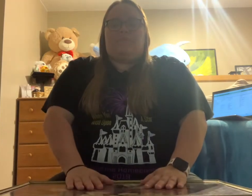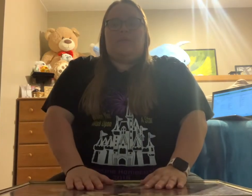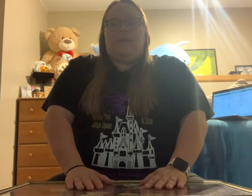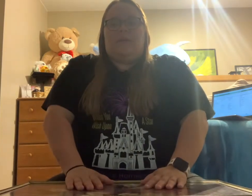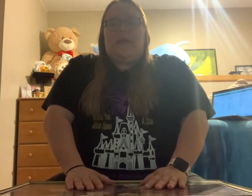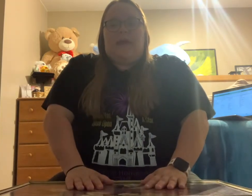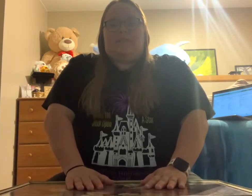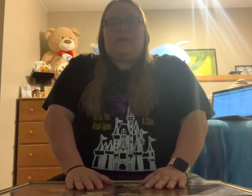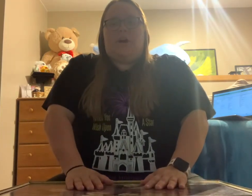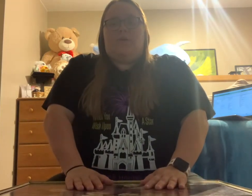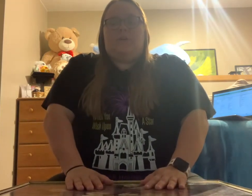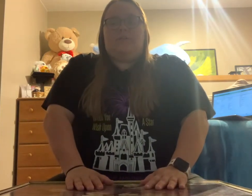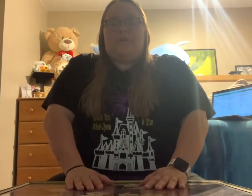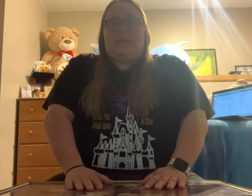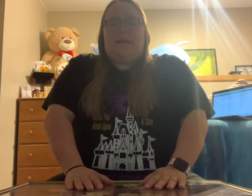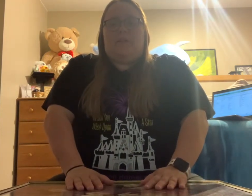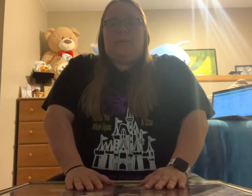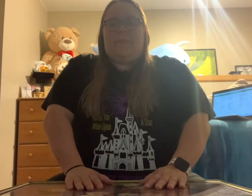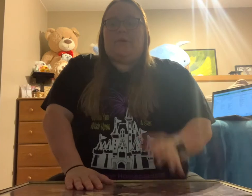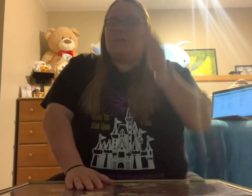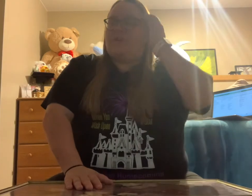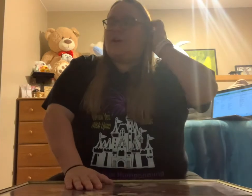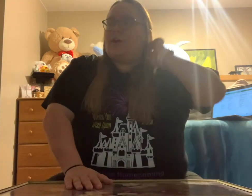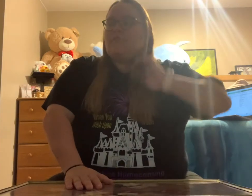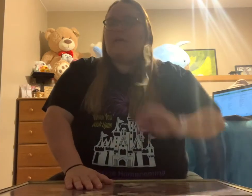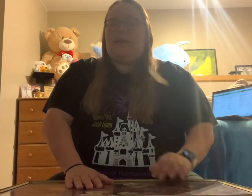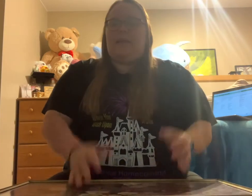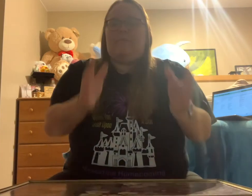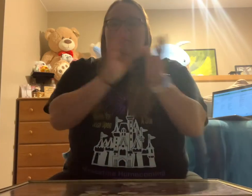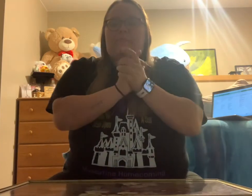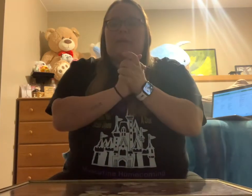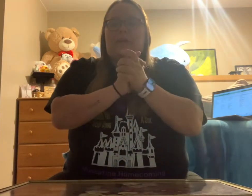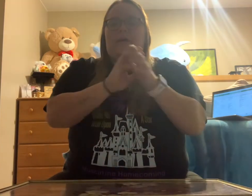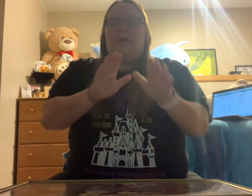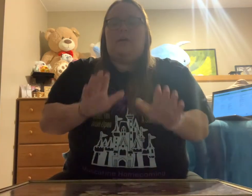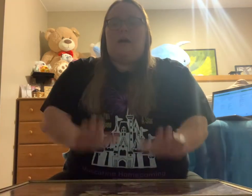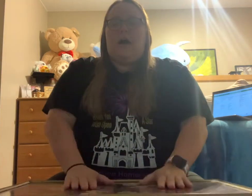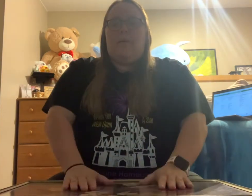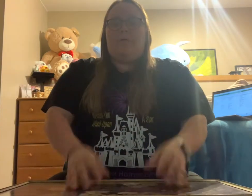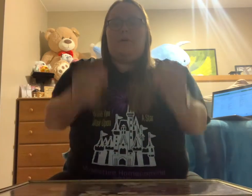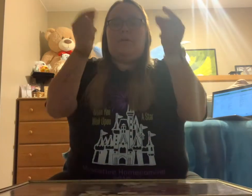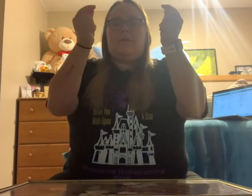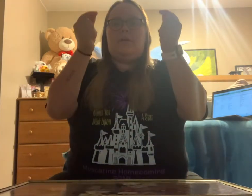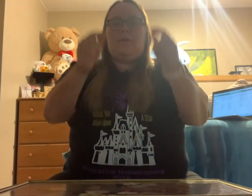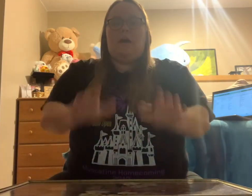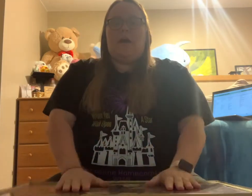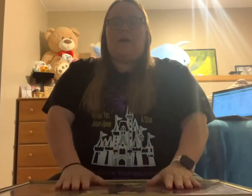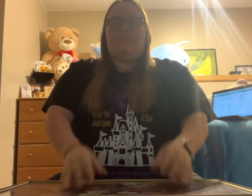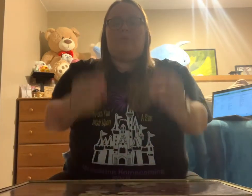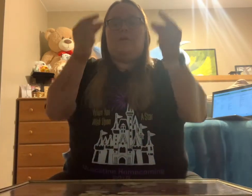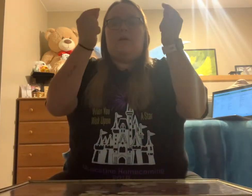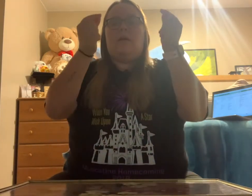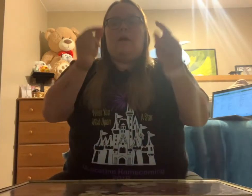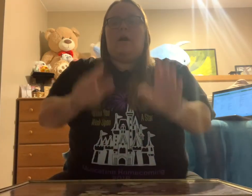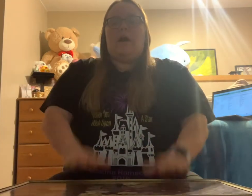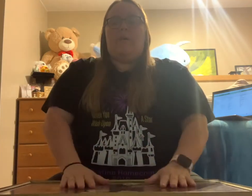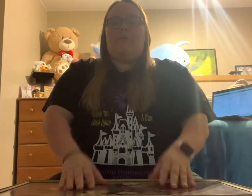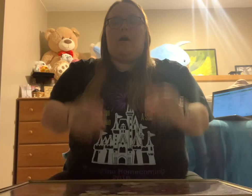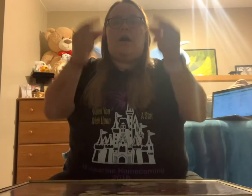Okay, so to break down a little bit more. you're gonna go, ready, up, up, up on